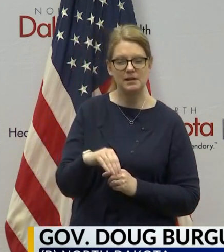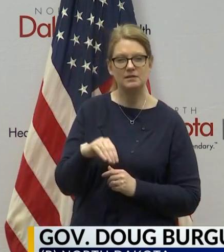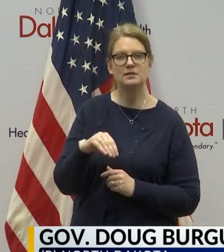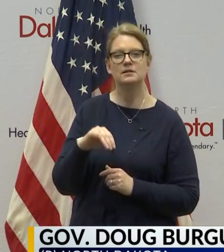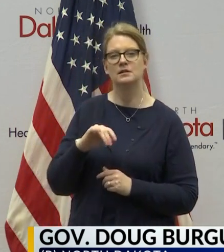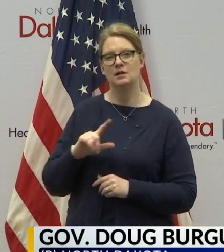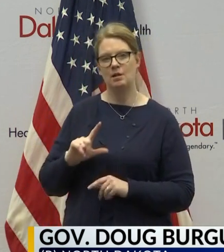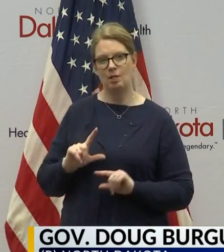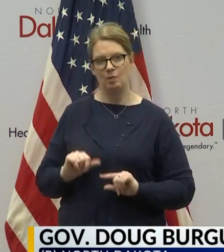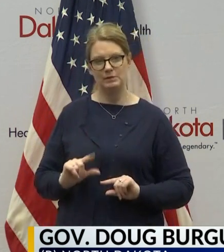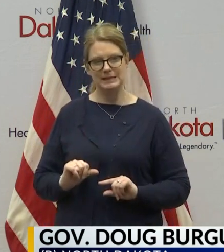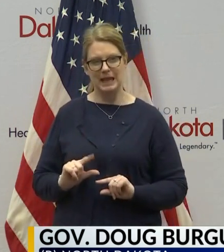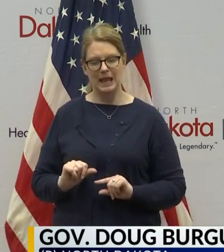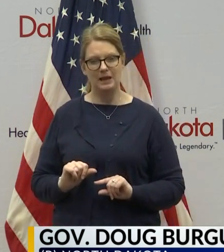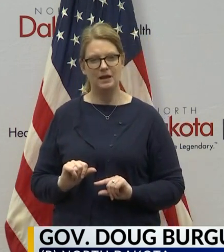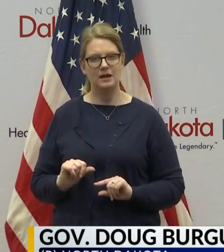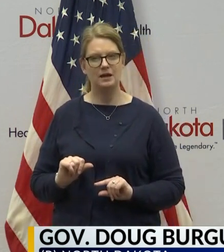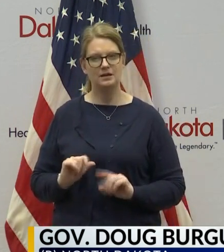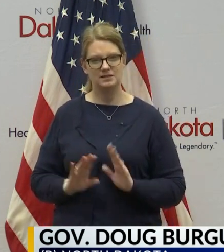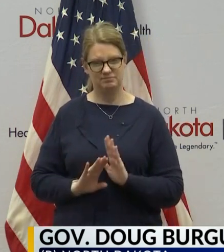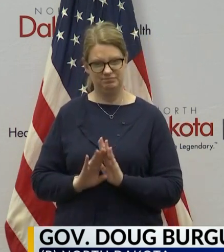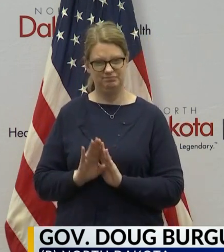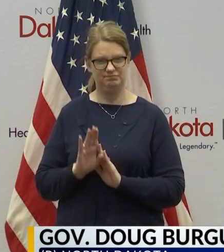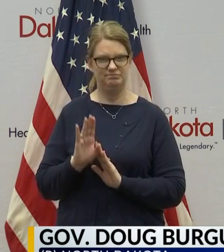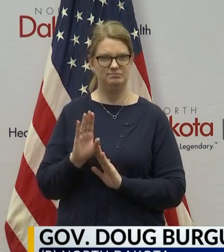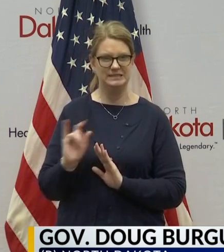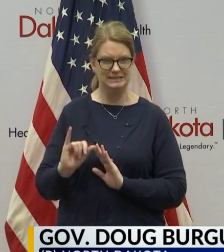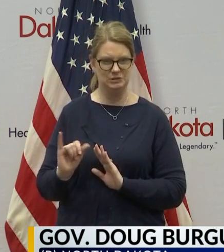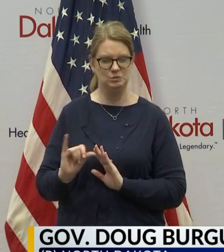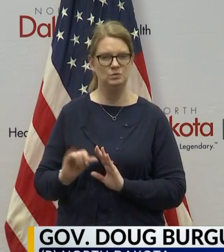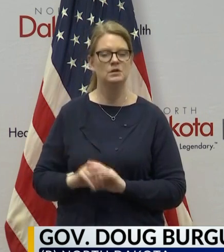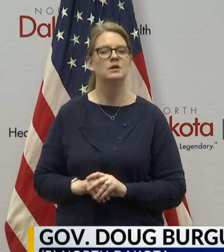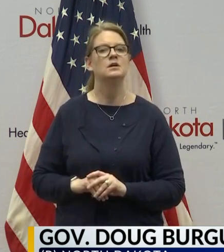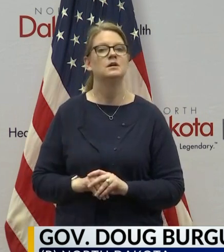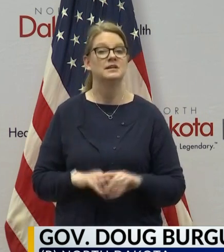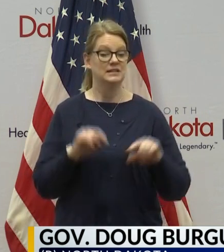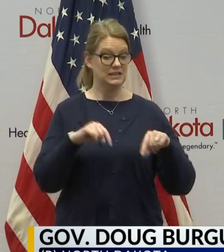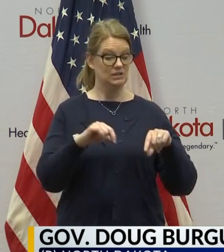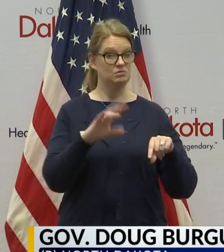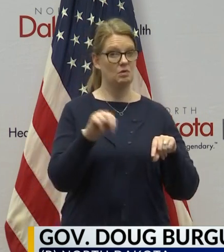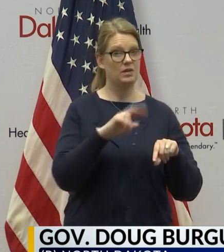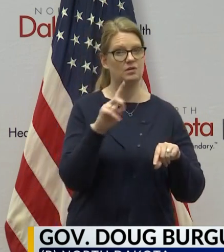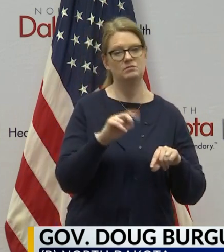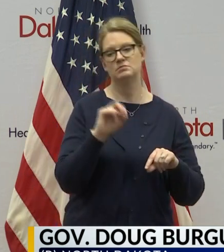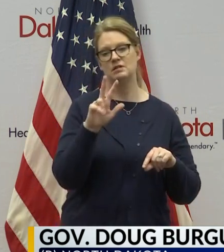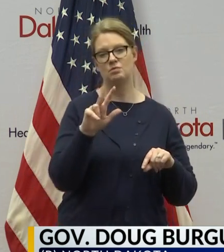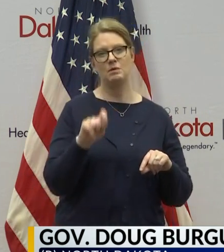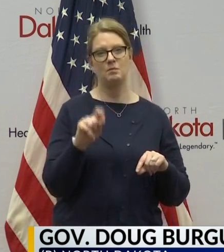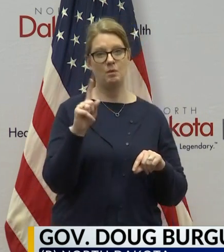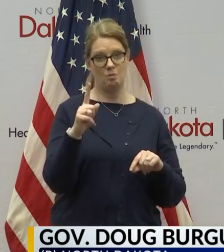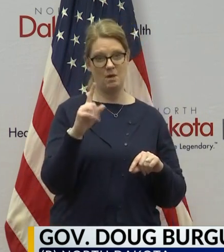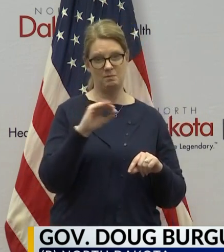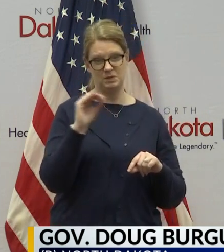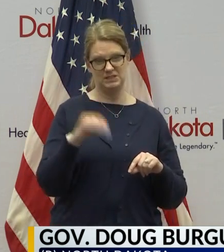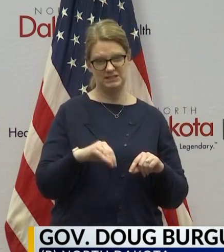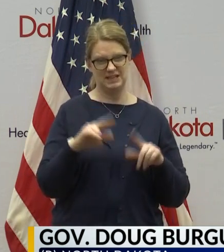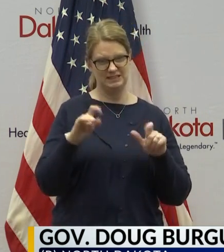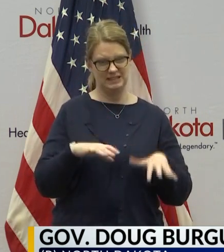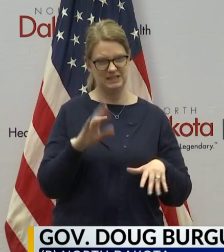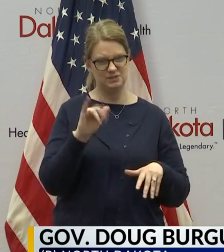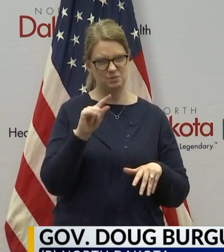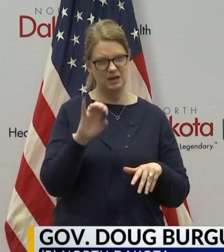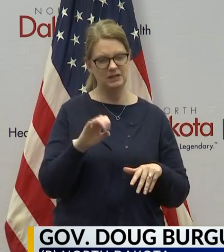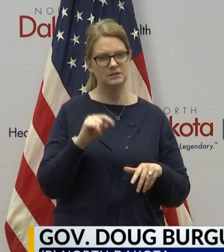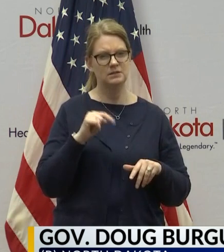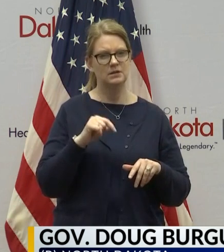Louisiana is also climbing. But here we are in North Dakota with a 3.1% test rate